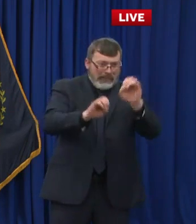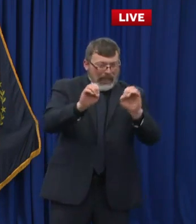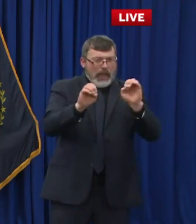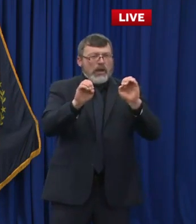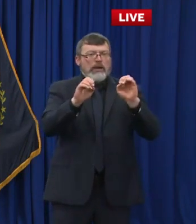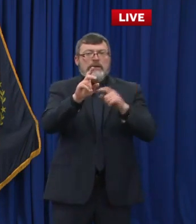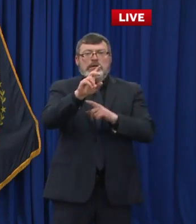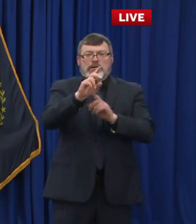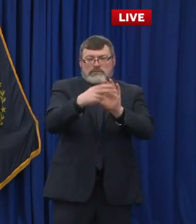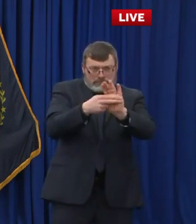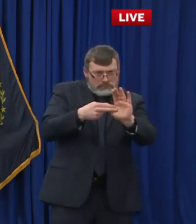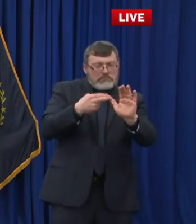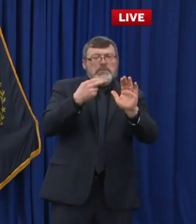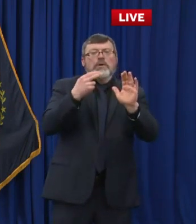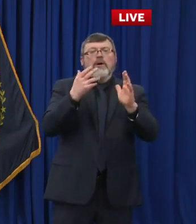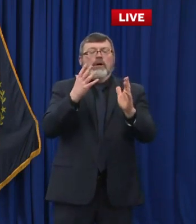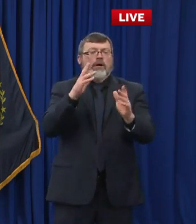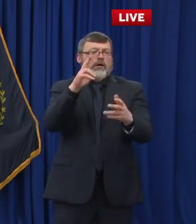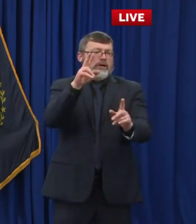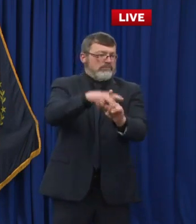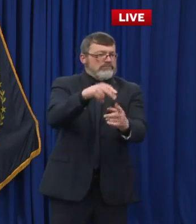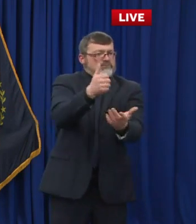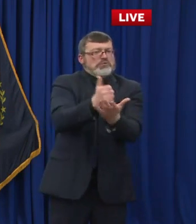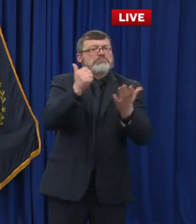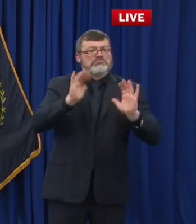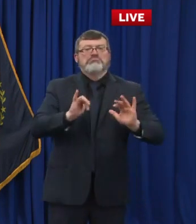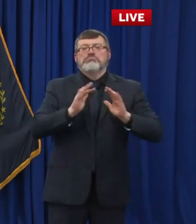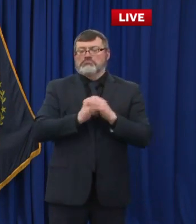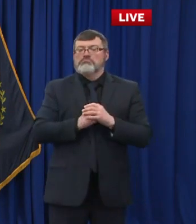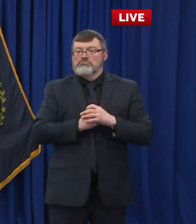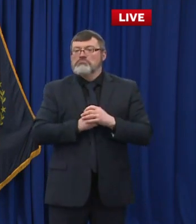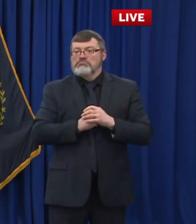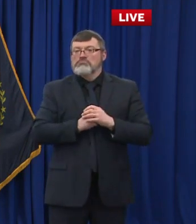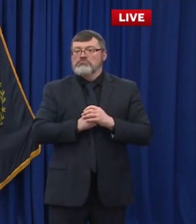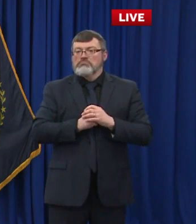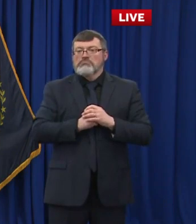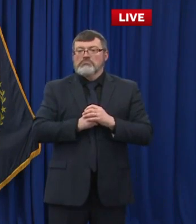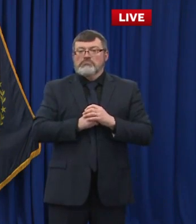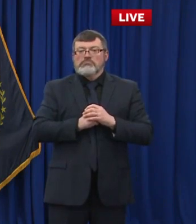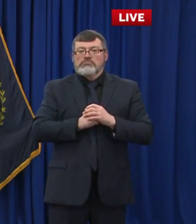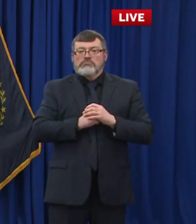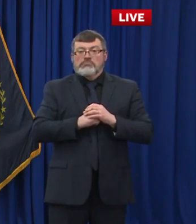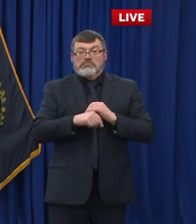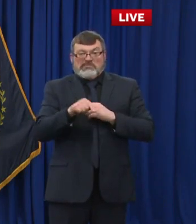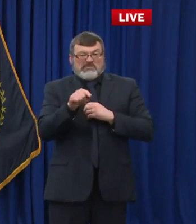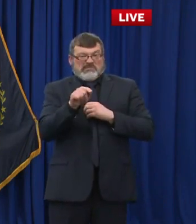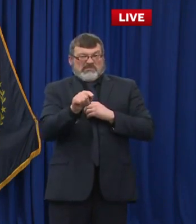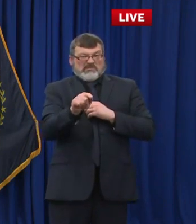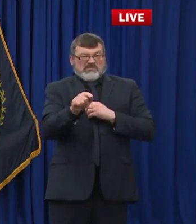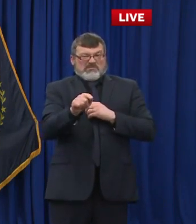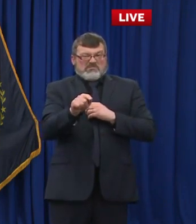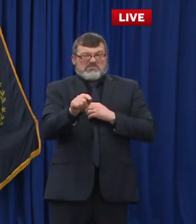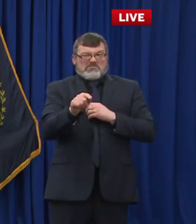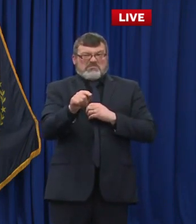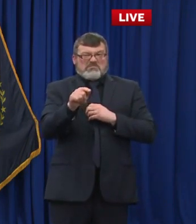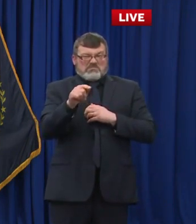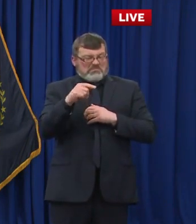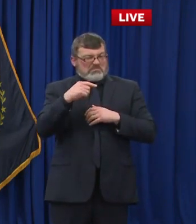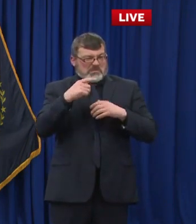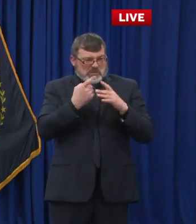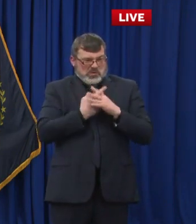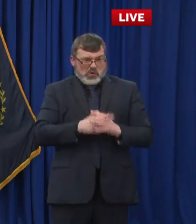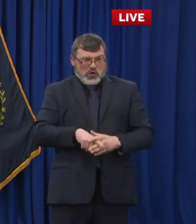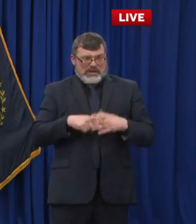community. This temporary move will be in effect until late spring. We will continue to work with our community